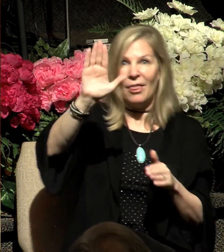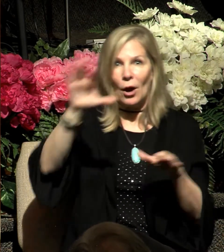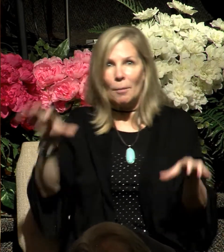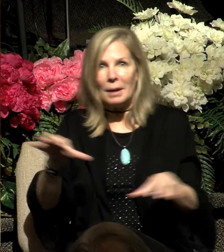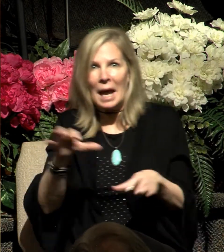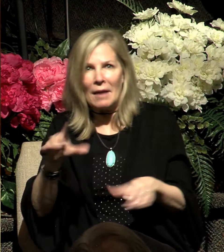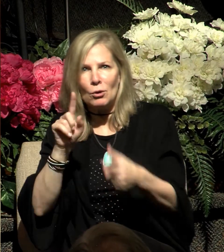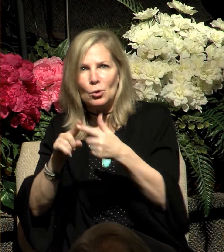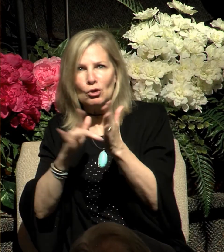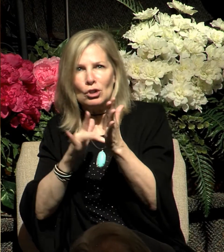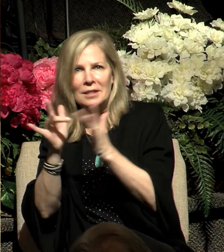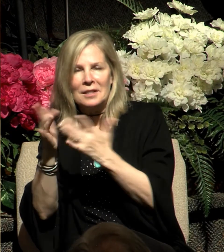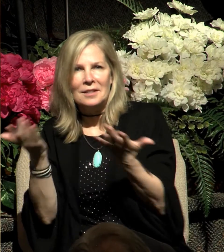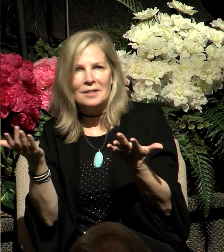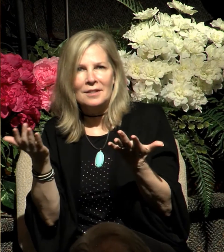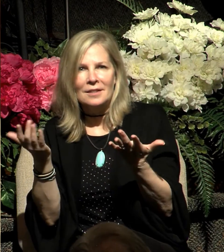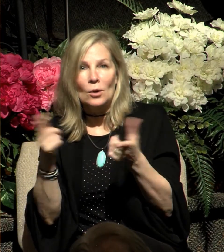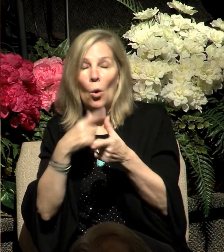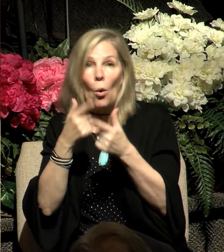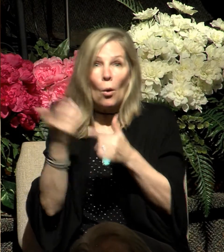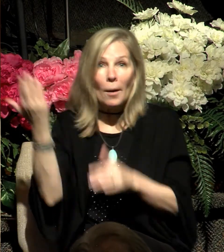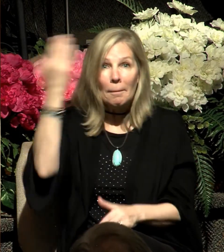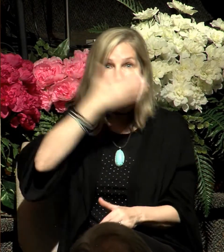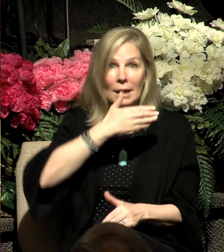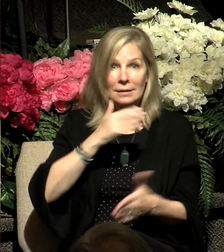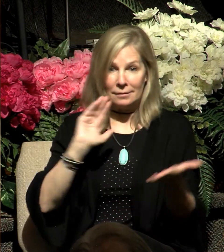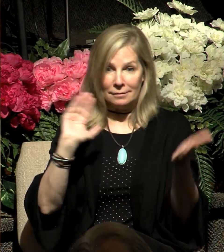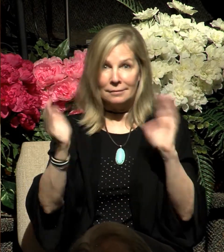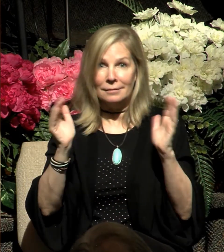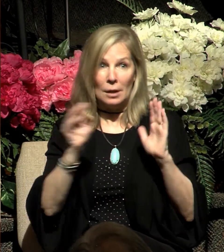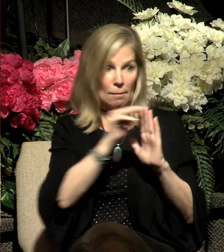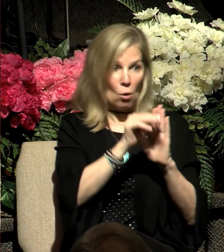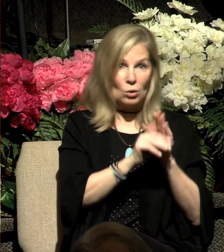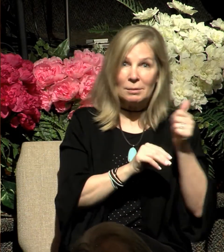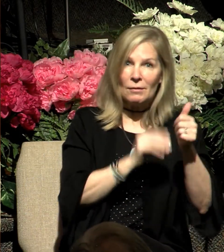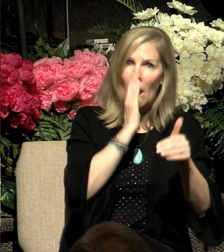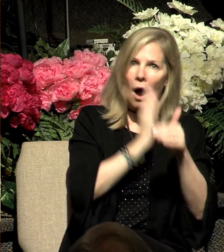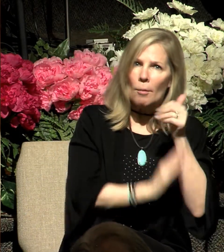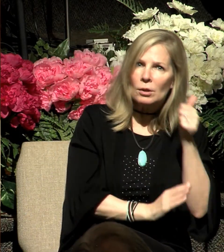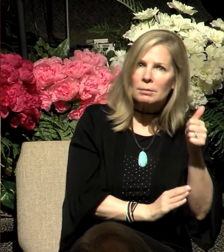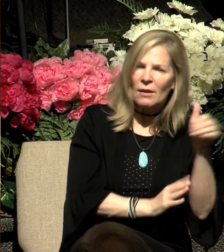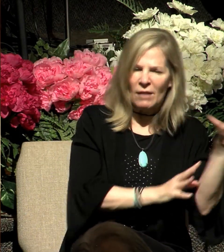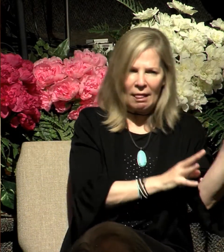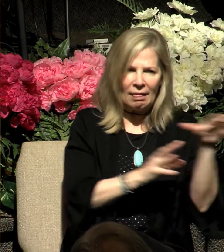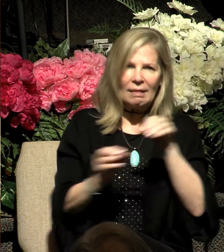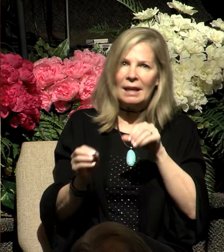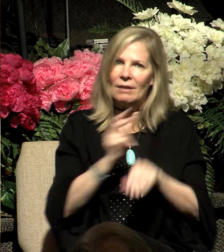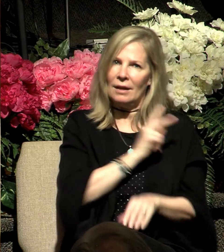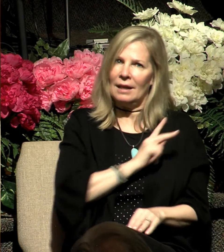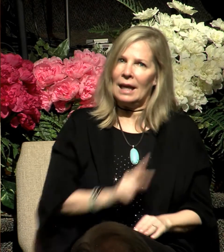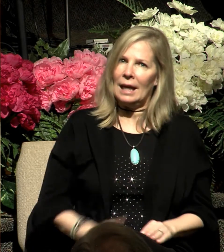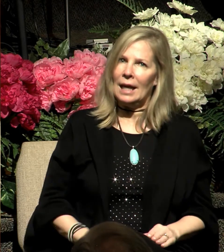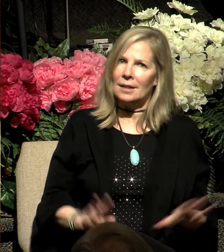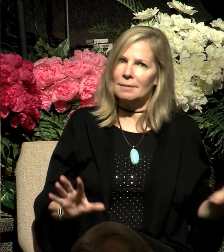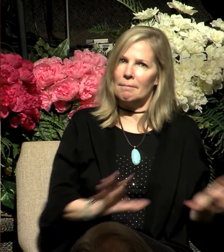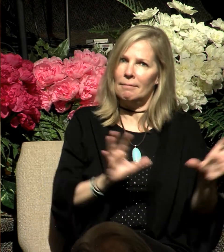have missed the parallels between Jesus and Moses. Moses humbled himself by leaving Pharaoh's palace. Jesus humbled himself by becoming a man.